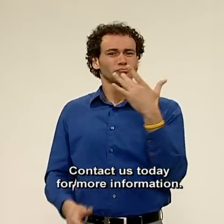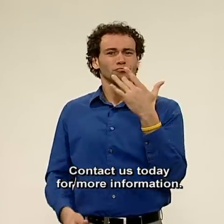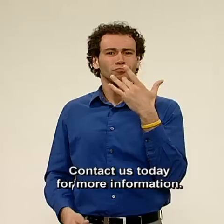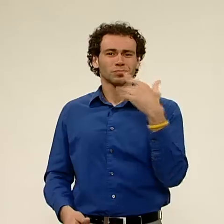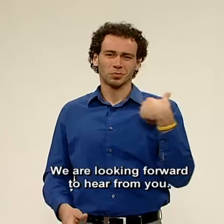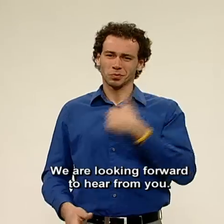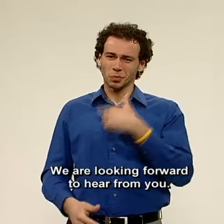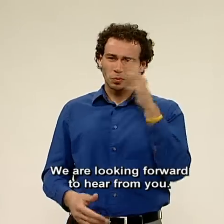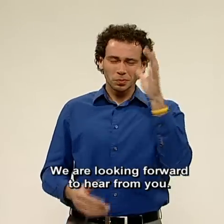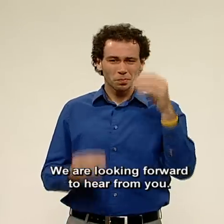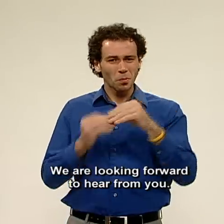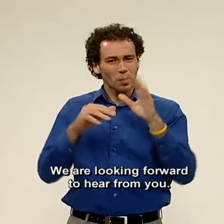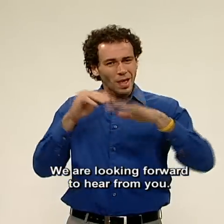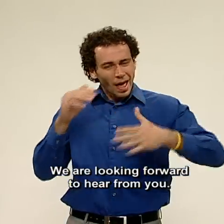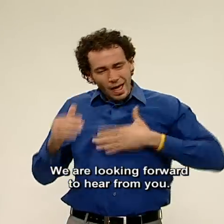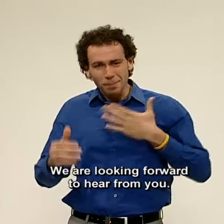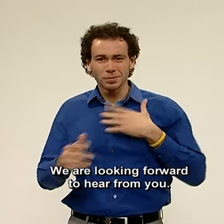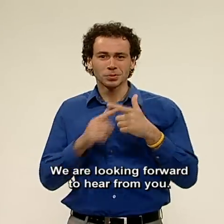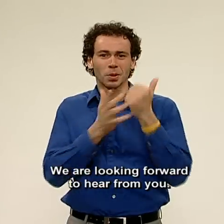We are looking forward to hearing from you.